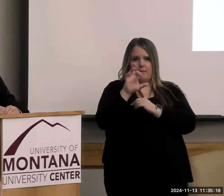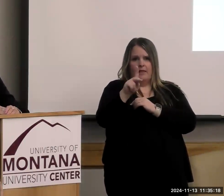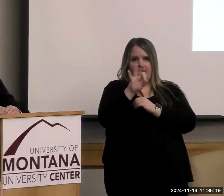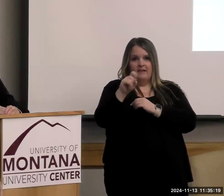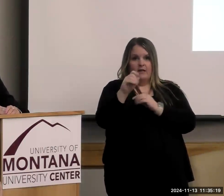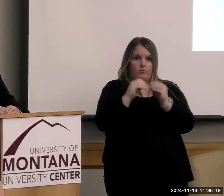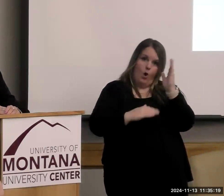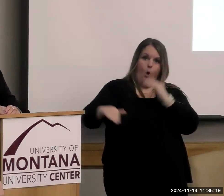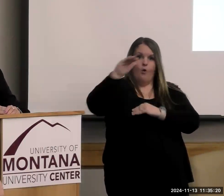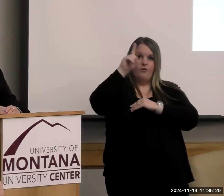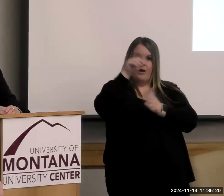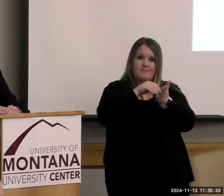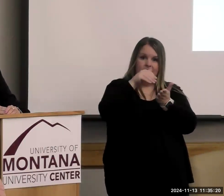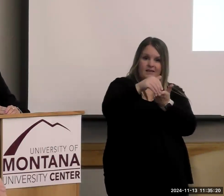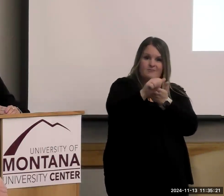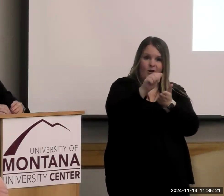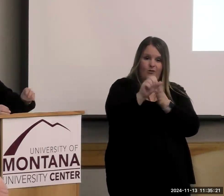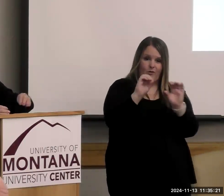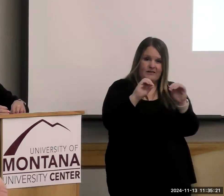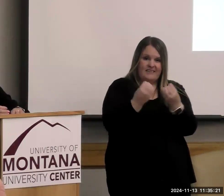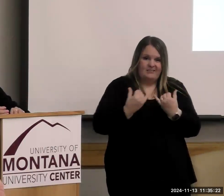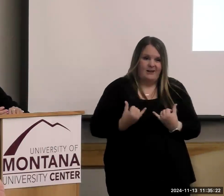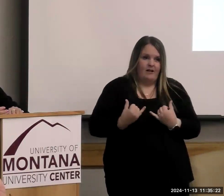now. Meg has a question.